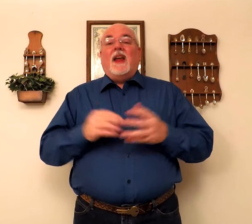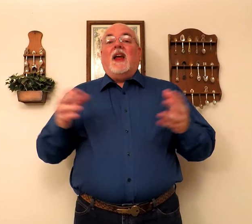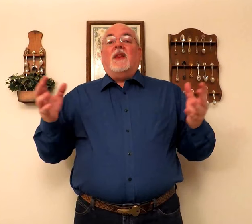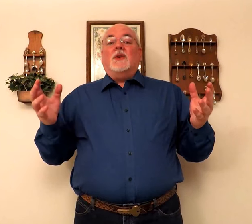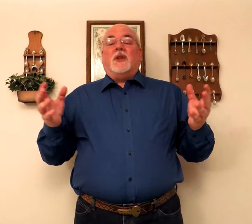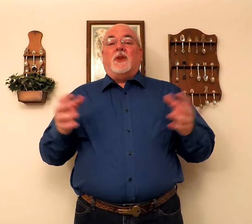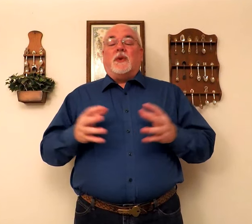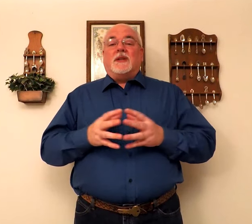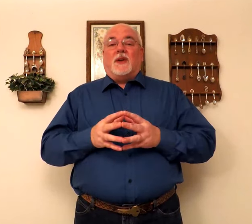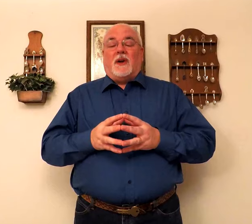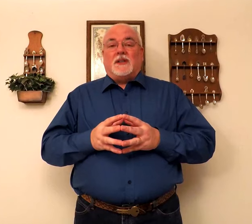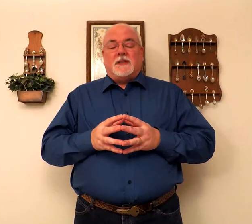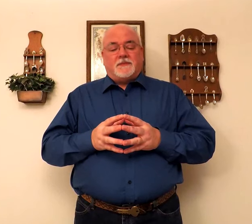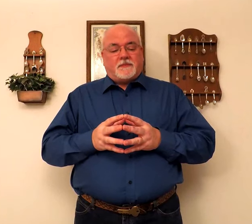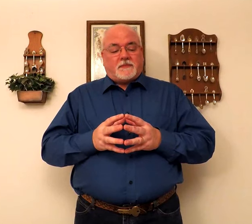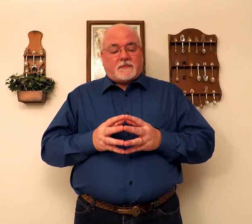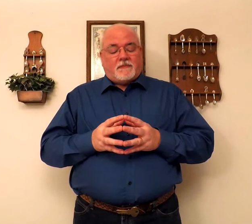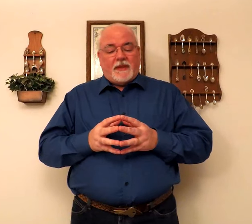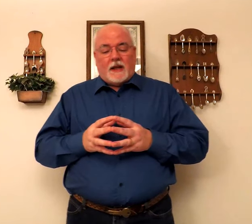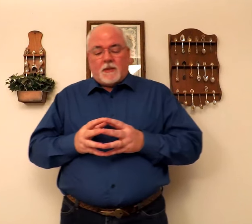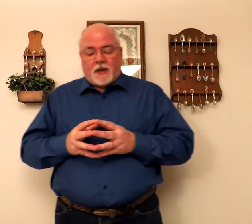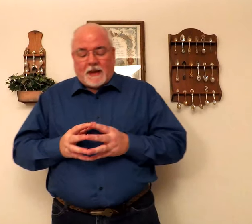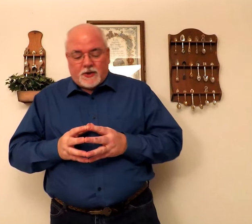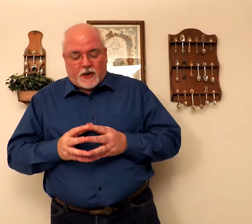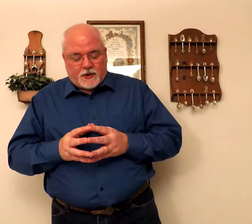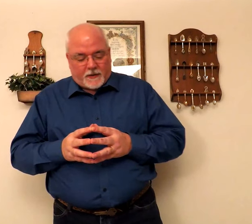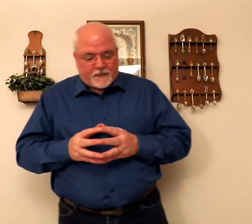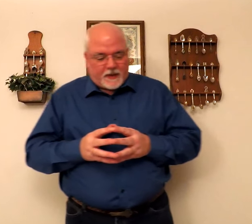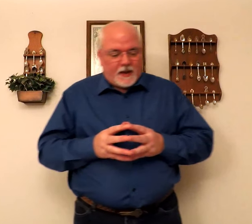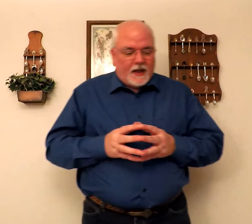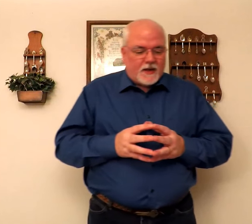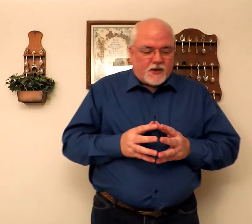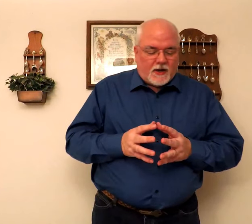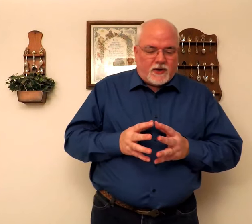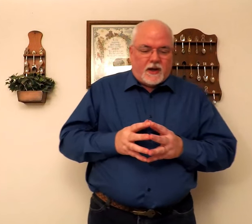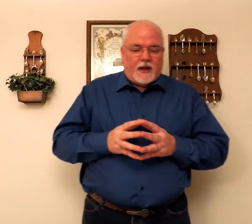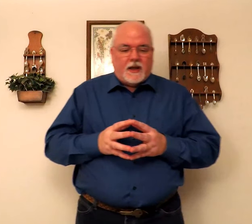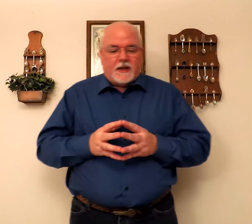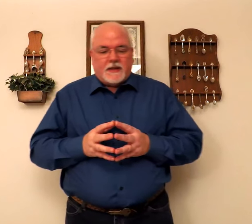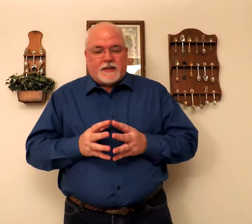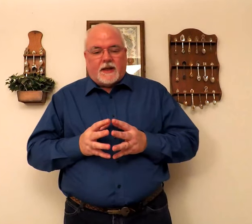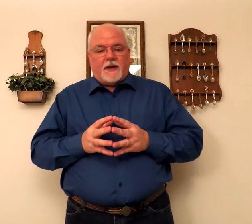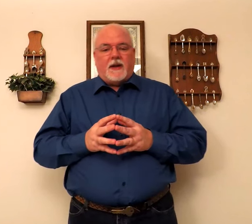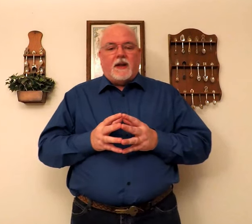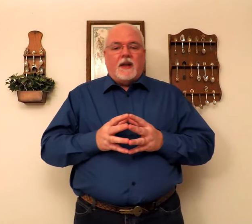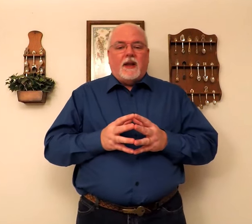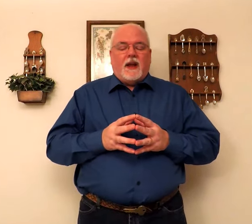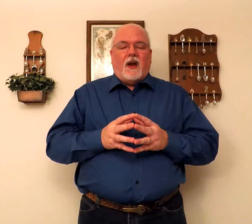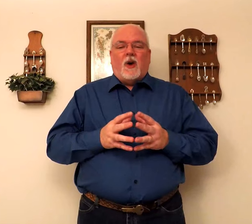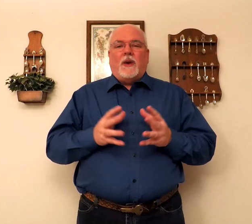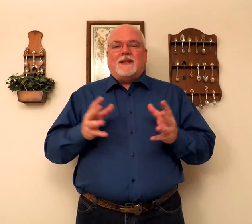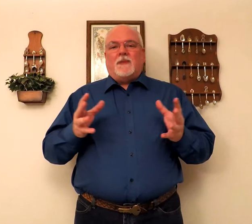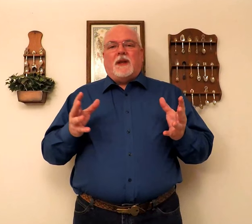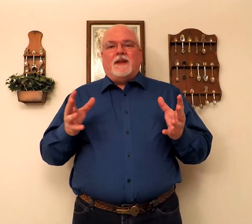those are the three songs. Now, something about judging. Judging is always something